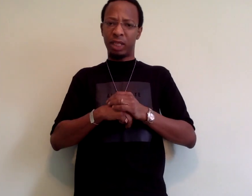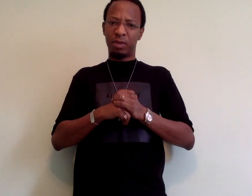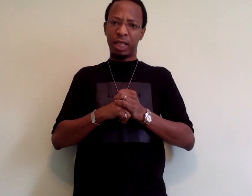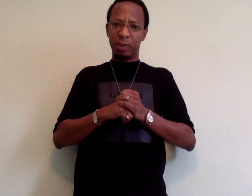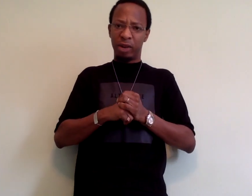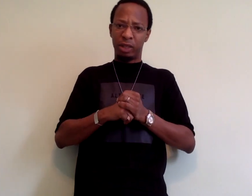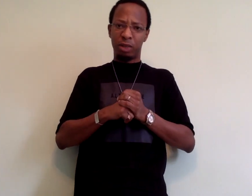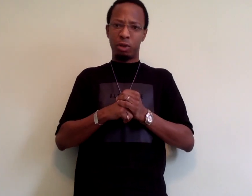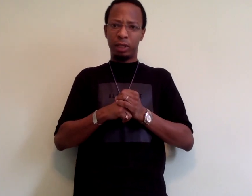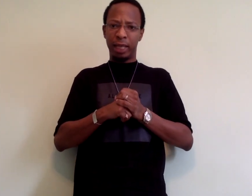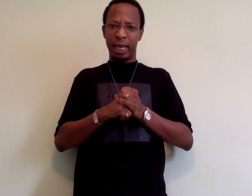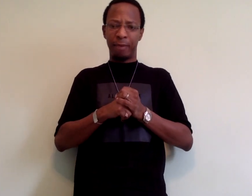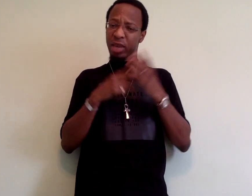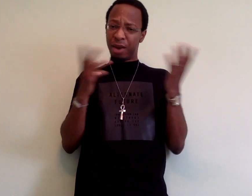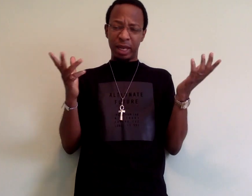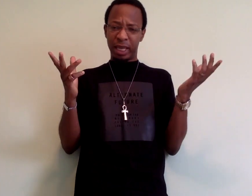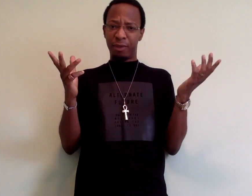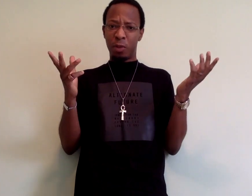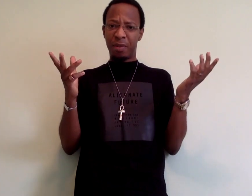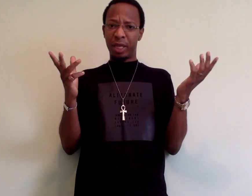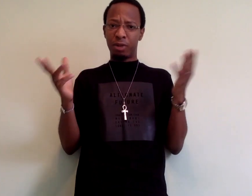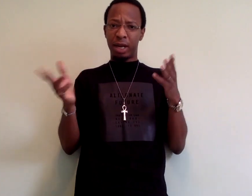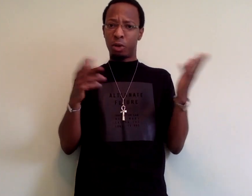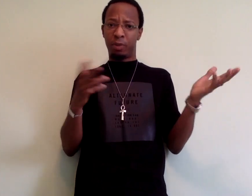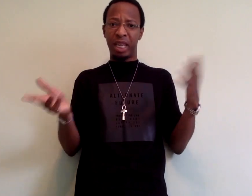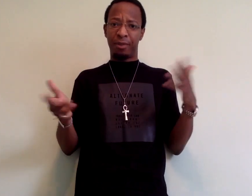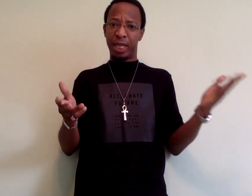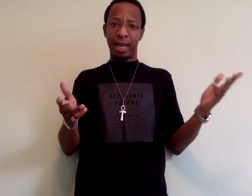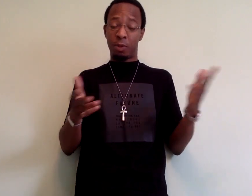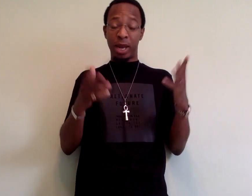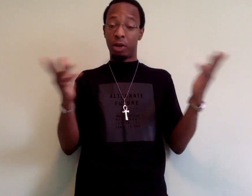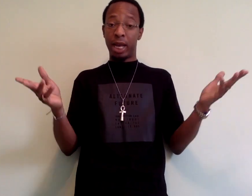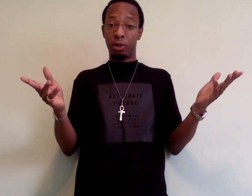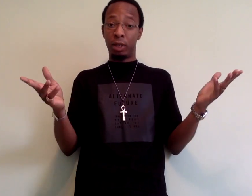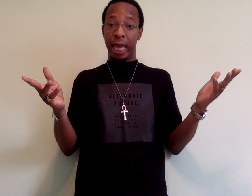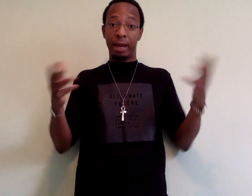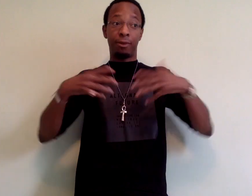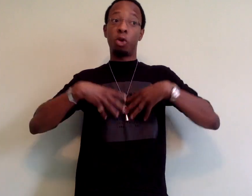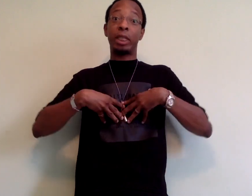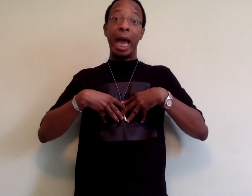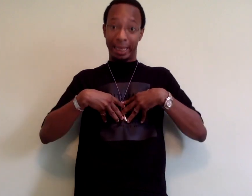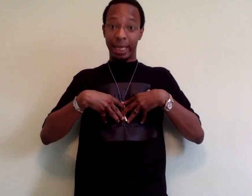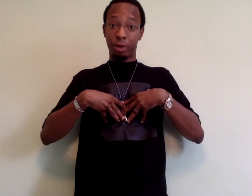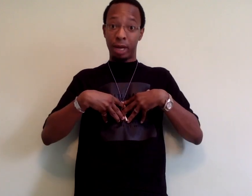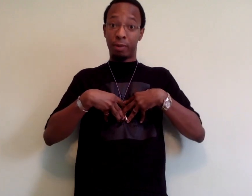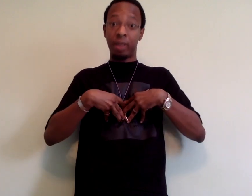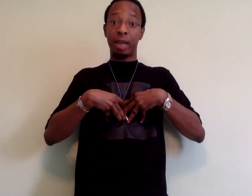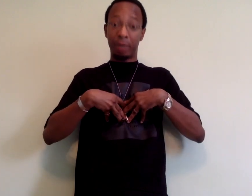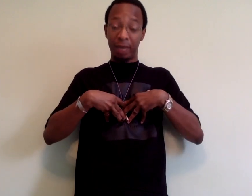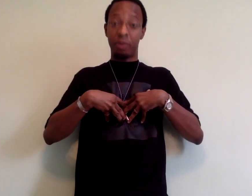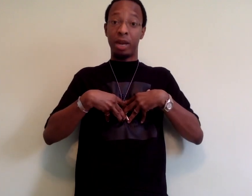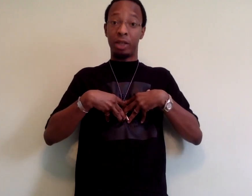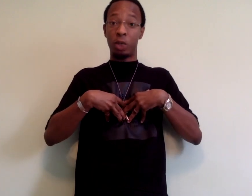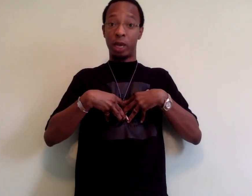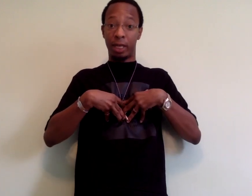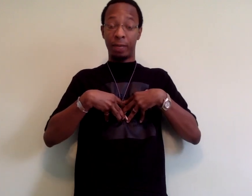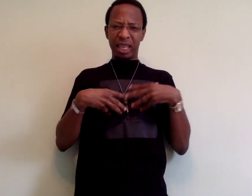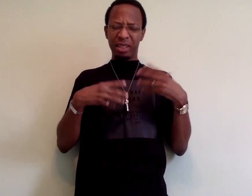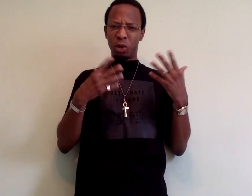same-sex marriages across the land. Can't really give Obama the credit or the blame for that, depending on how you look at it. Of course, I say credit because I believe in marriage equality. This whole